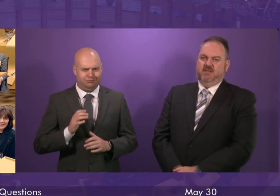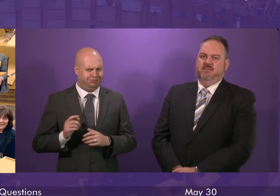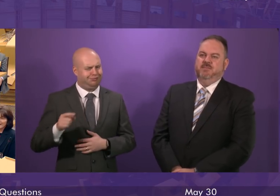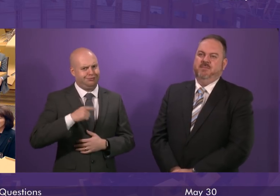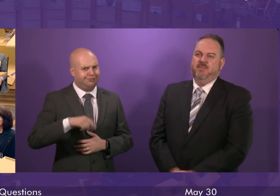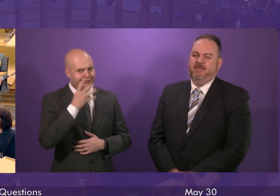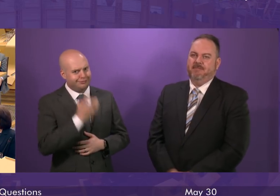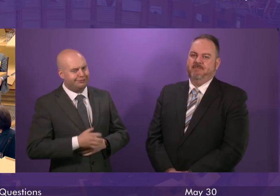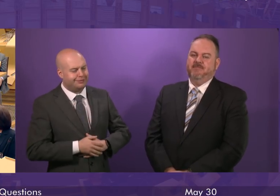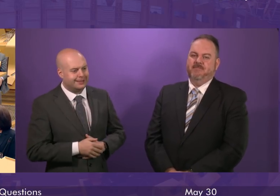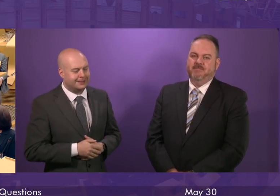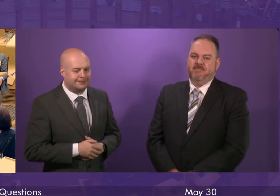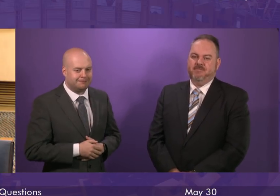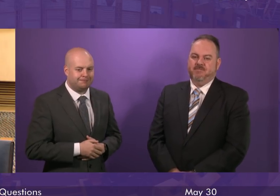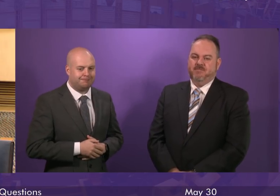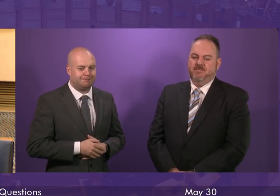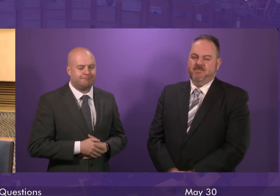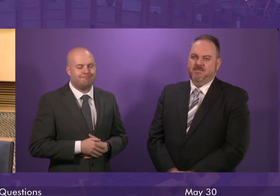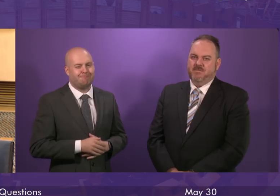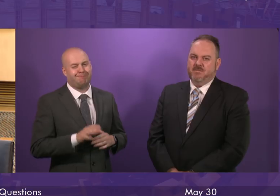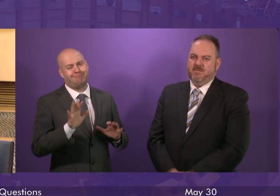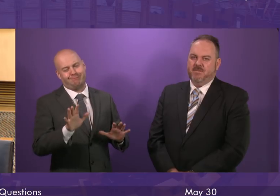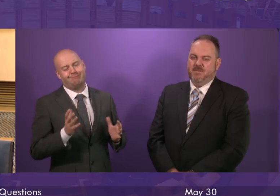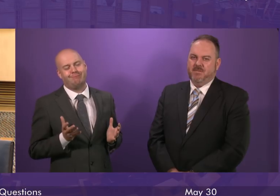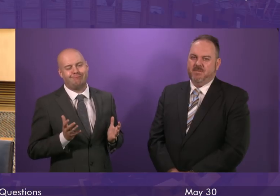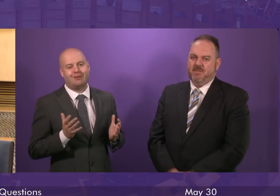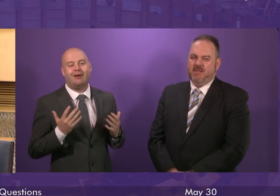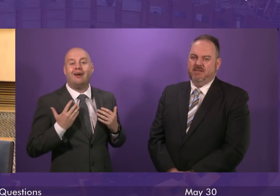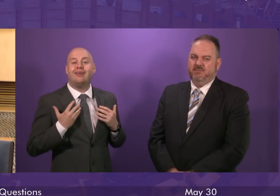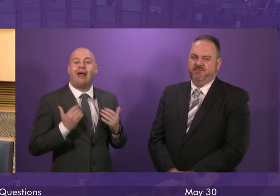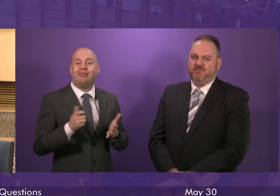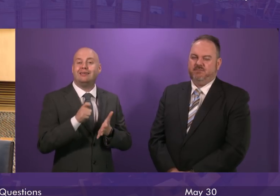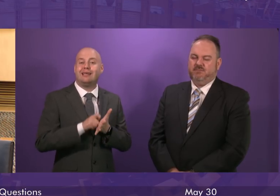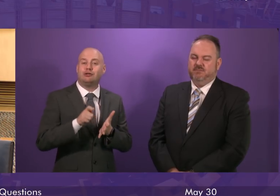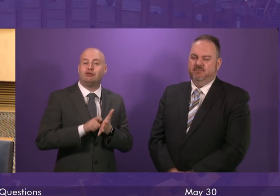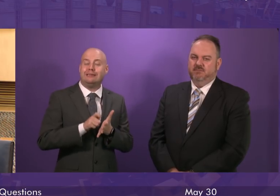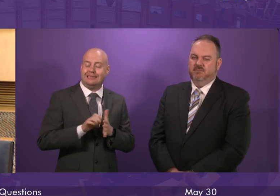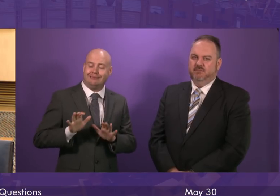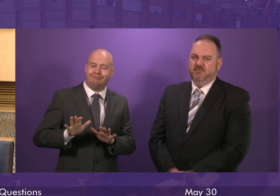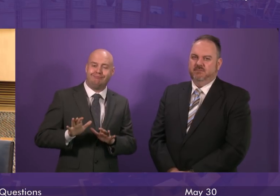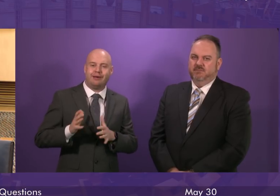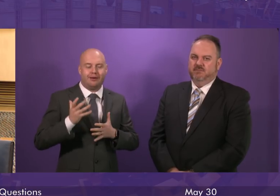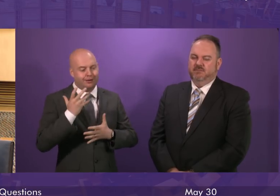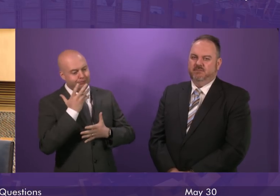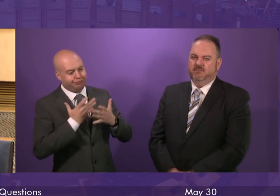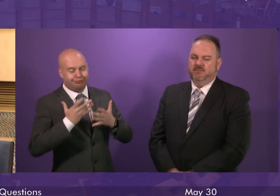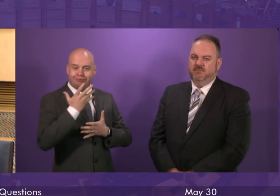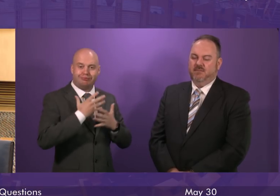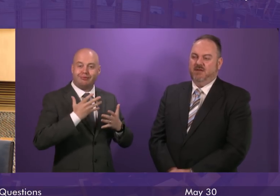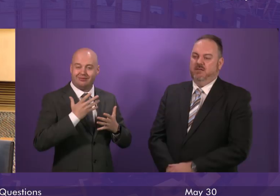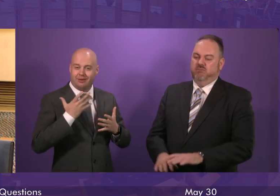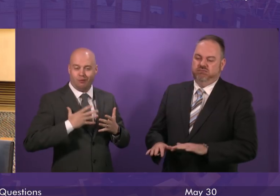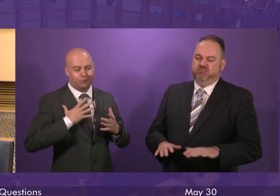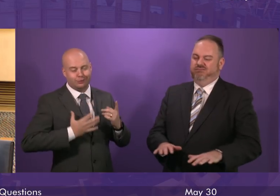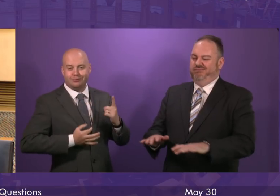The Health Secretary... is getting on with the job of delivering for patients. And the